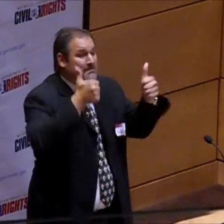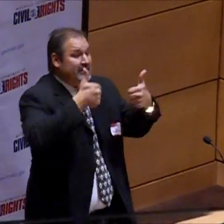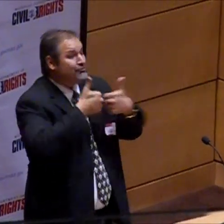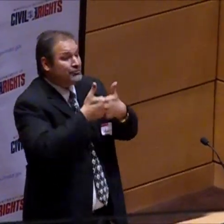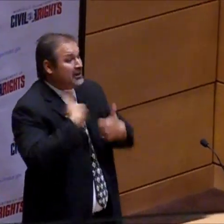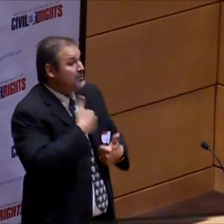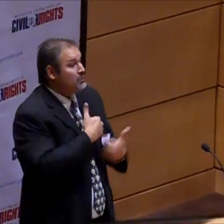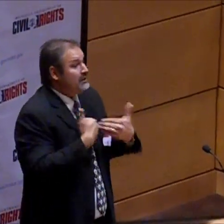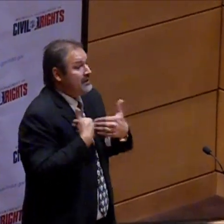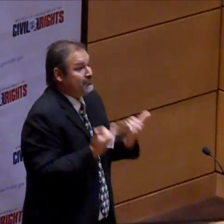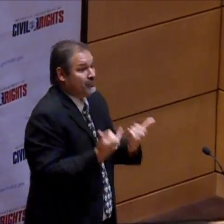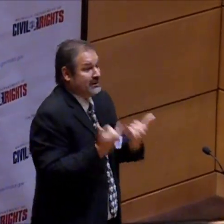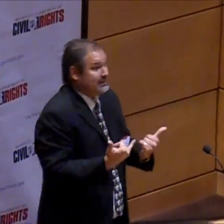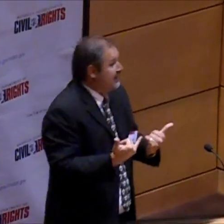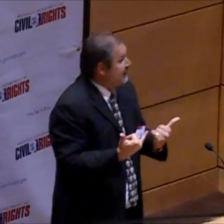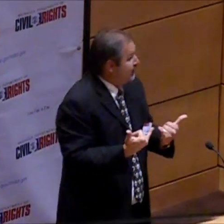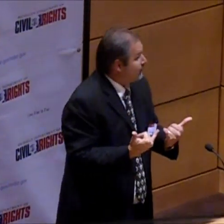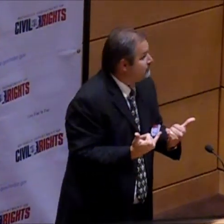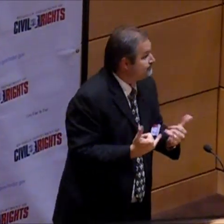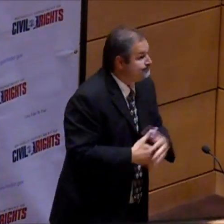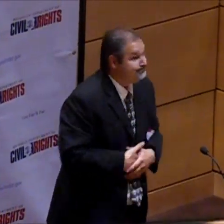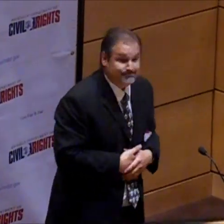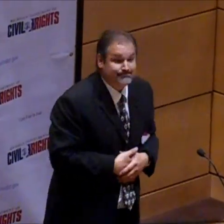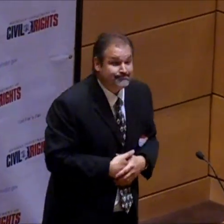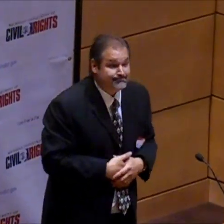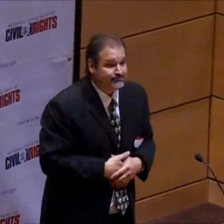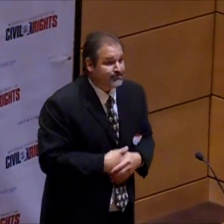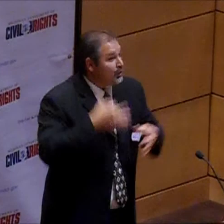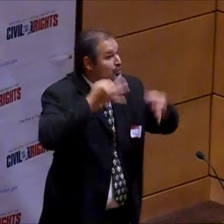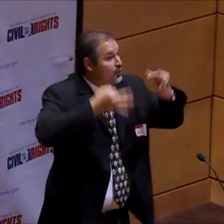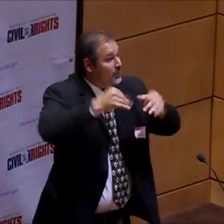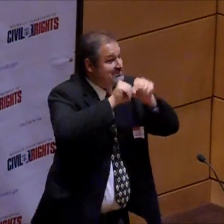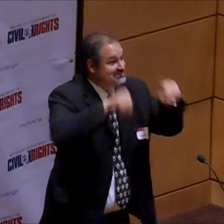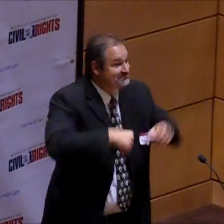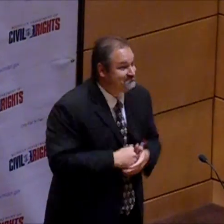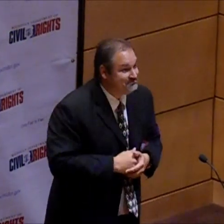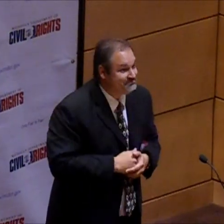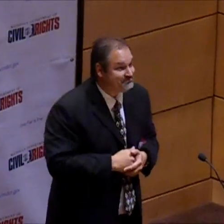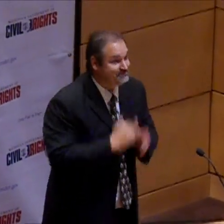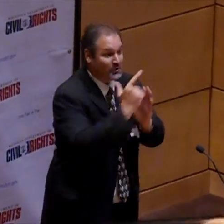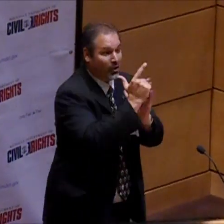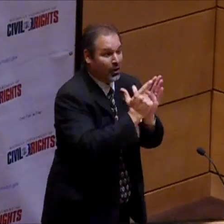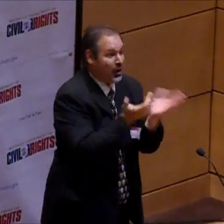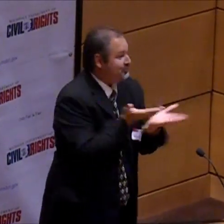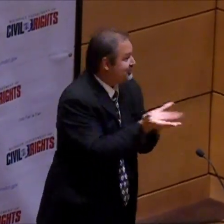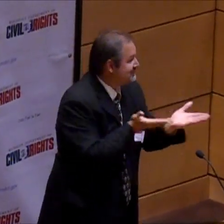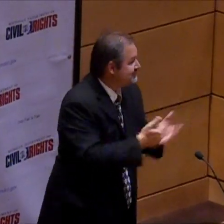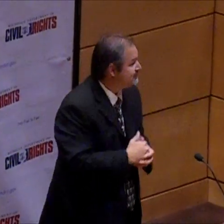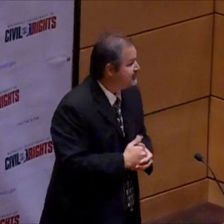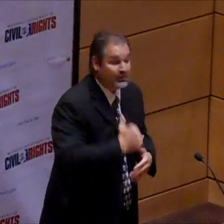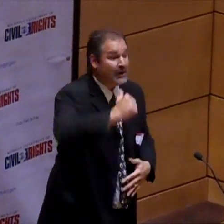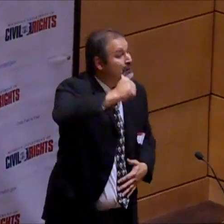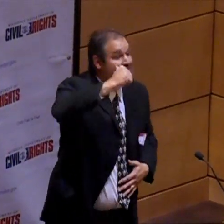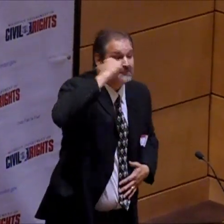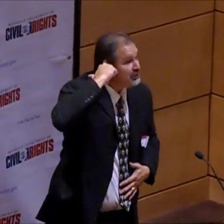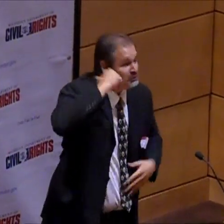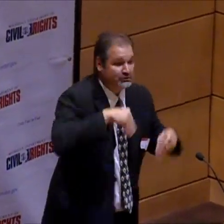The biggest challenge that we face right now is the court system. Legal services.